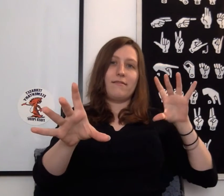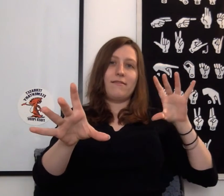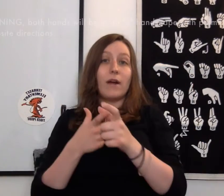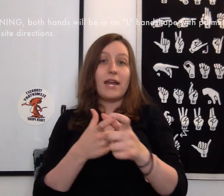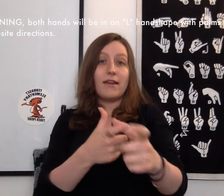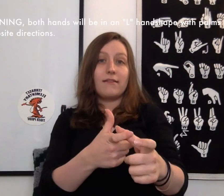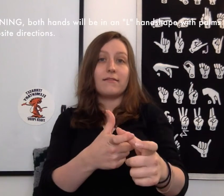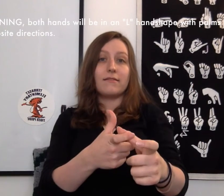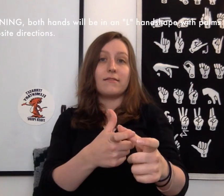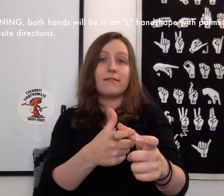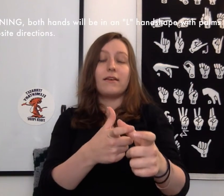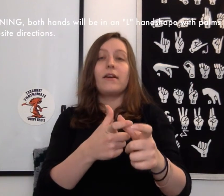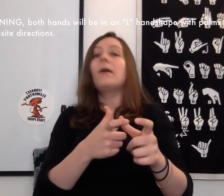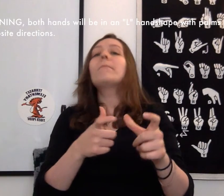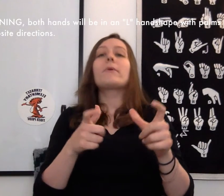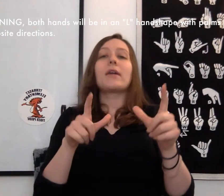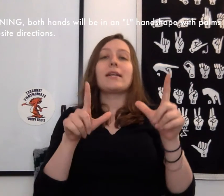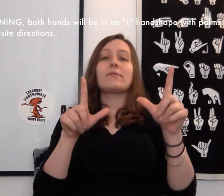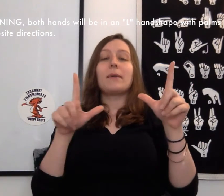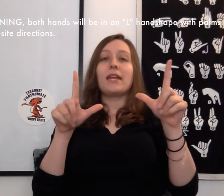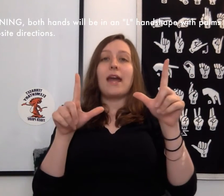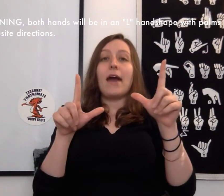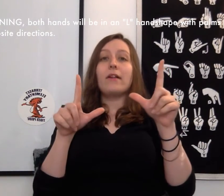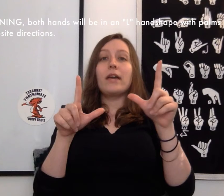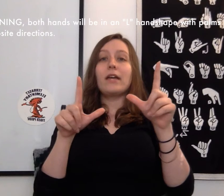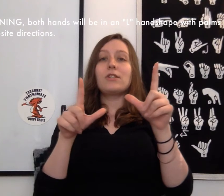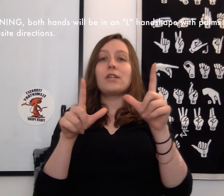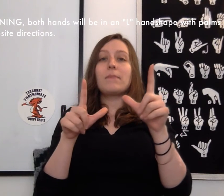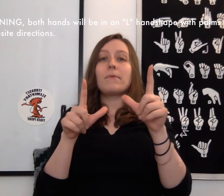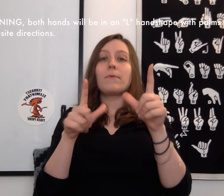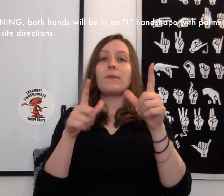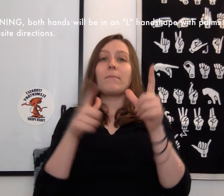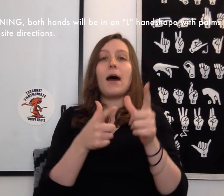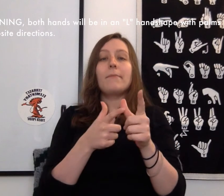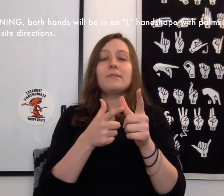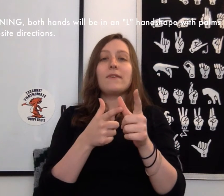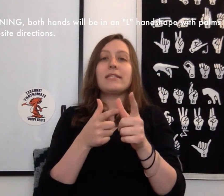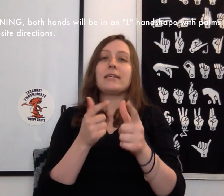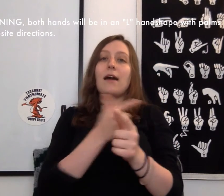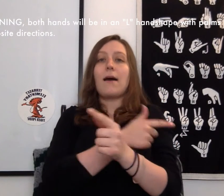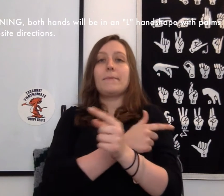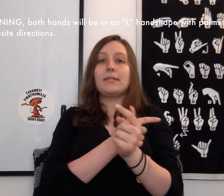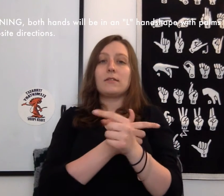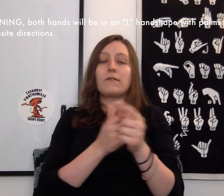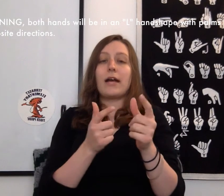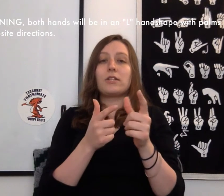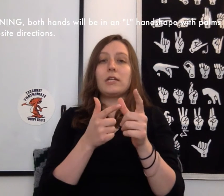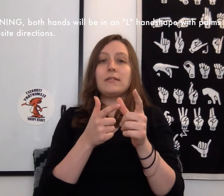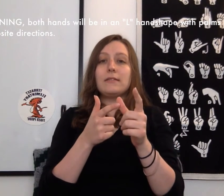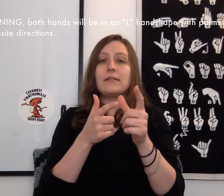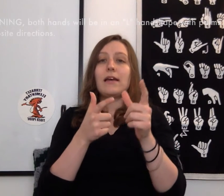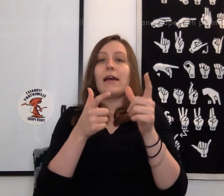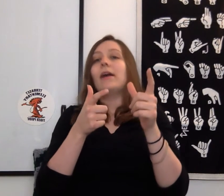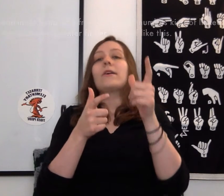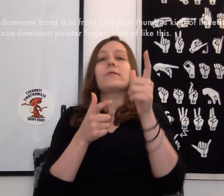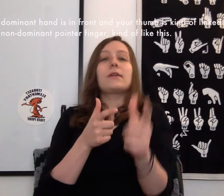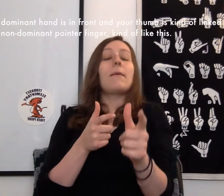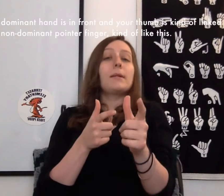Running. Both hands will be in an L hand shape with palms facing opposite directions. Your dominant